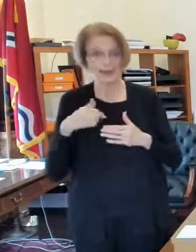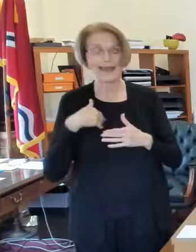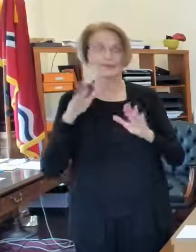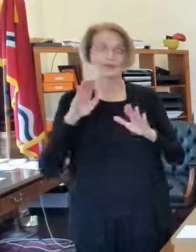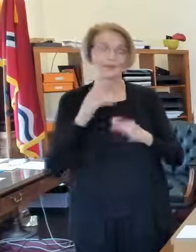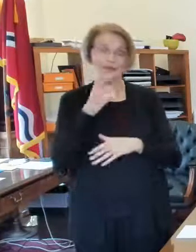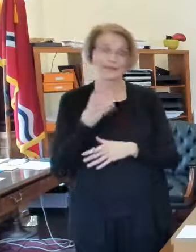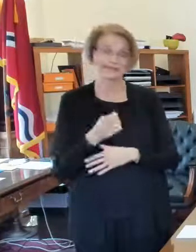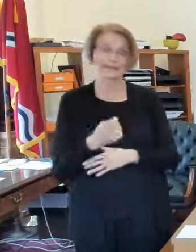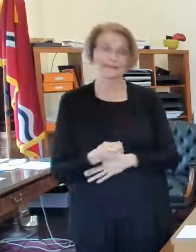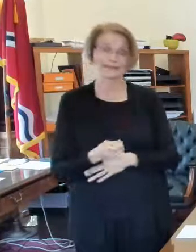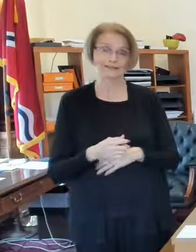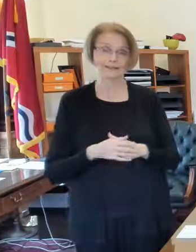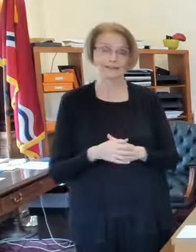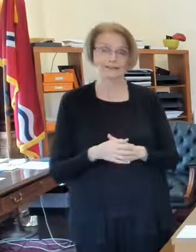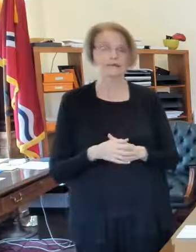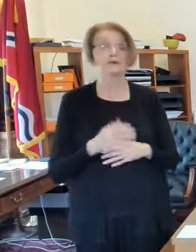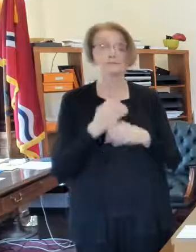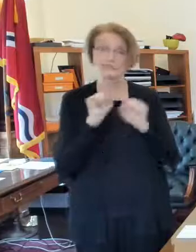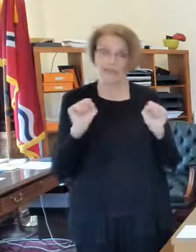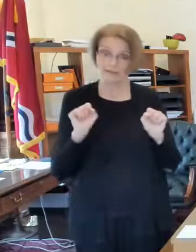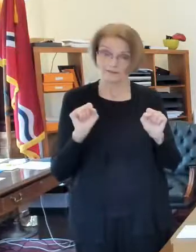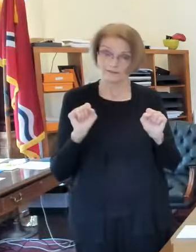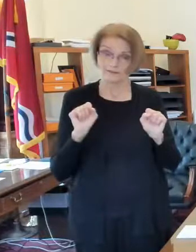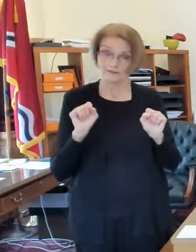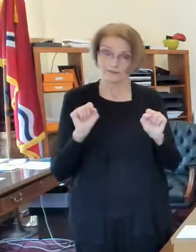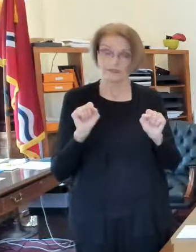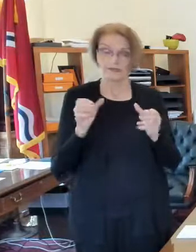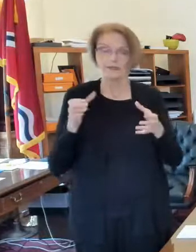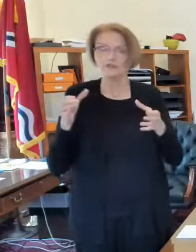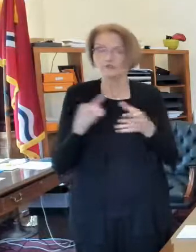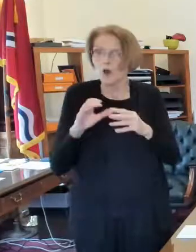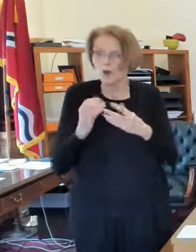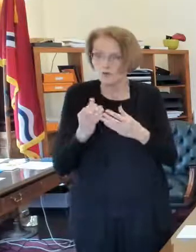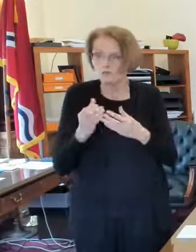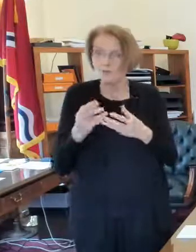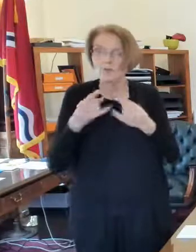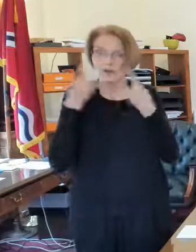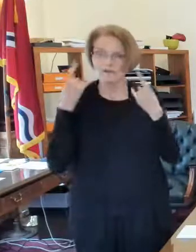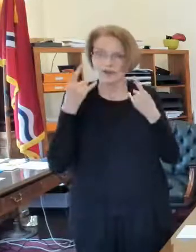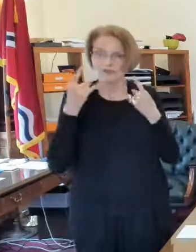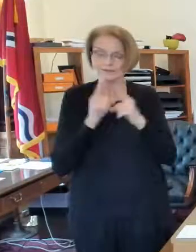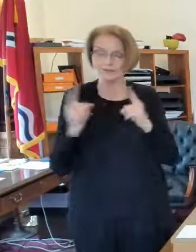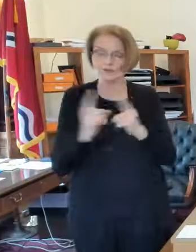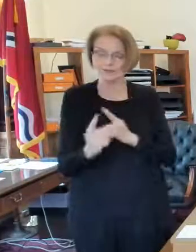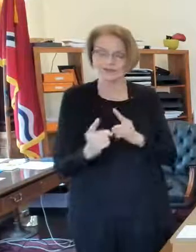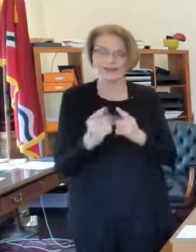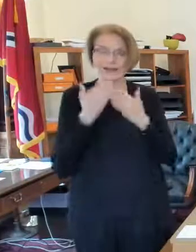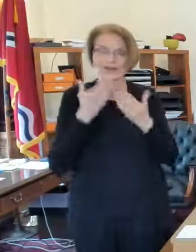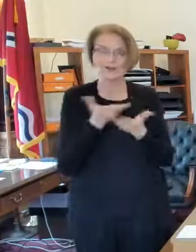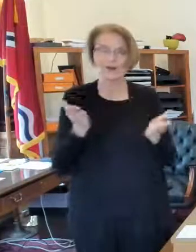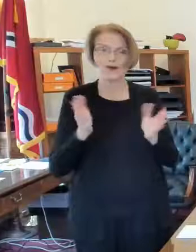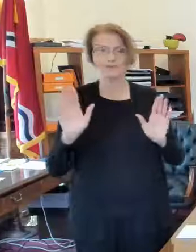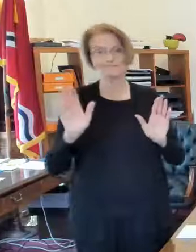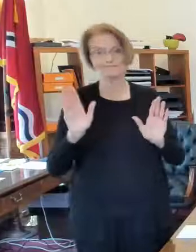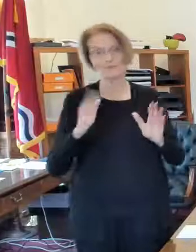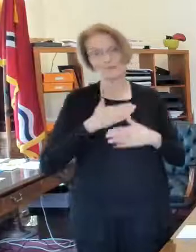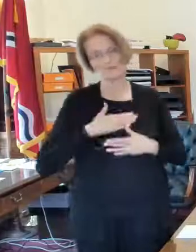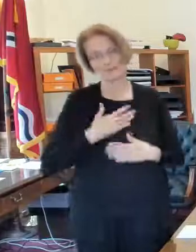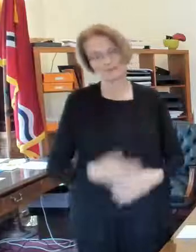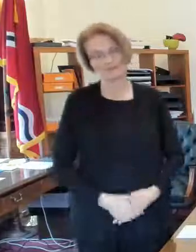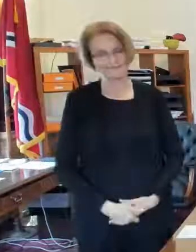thanksgiving uh everybody be safe keep your groups small wear a mask socially distance thank you all appreciate it